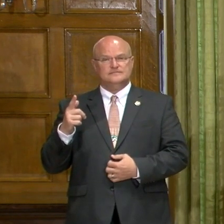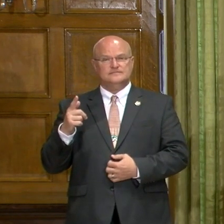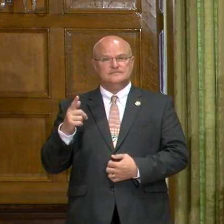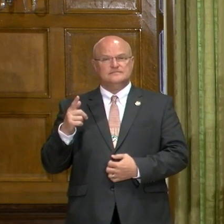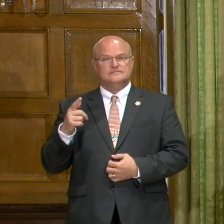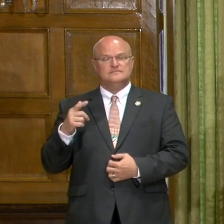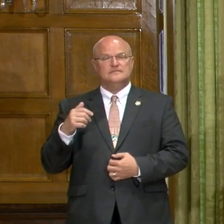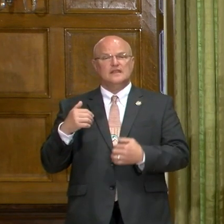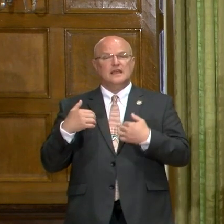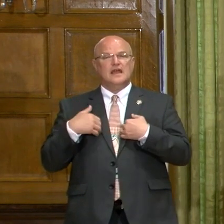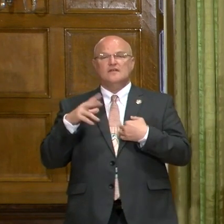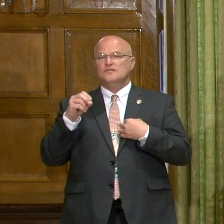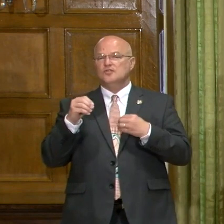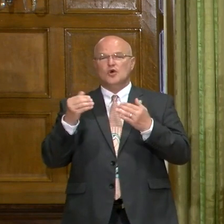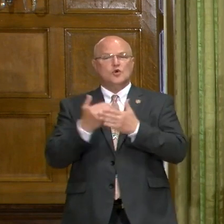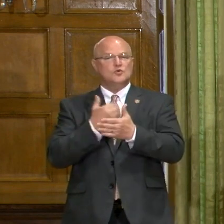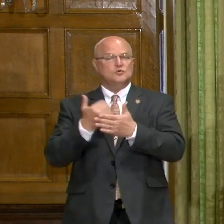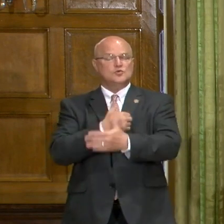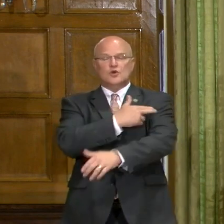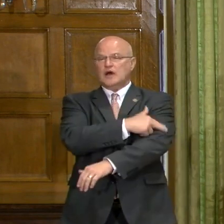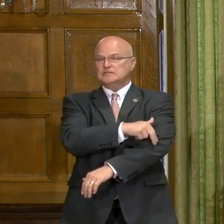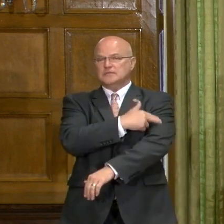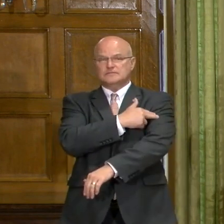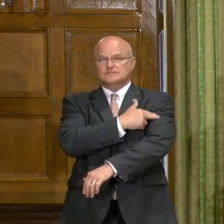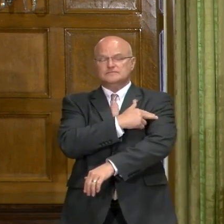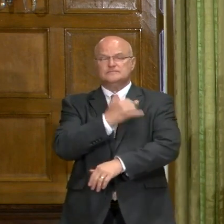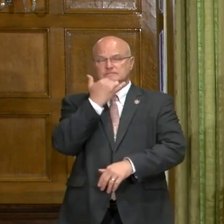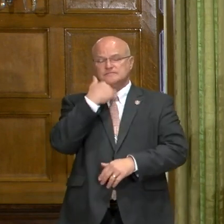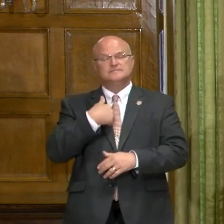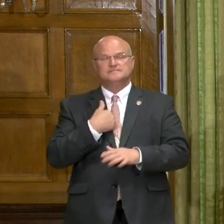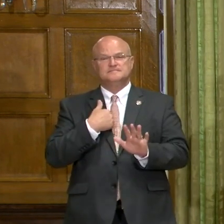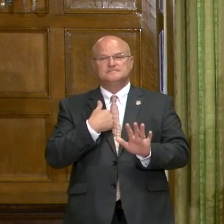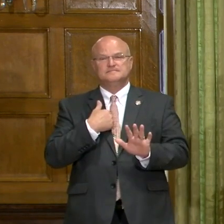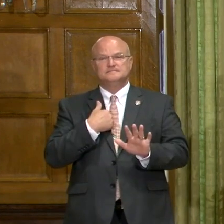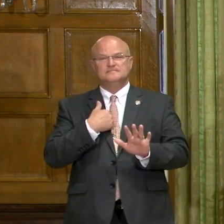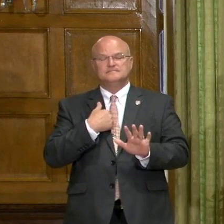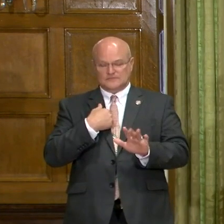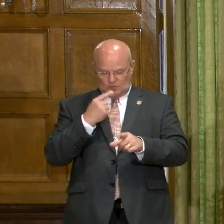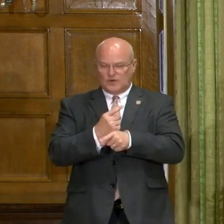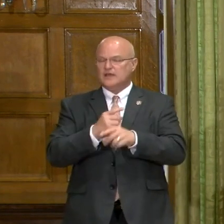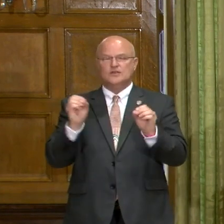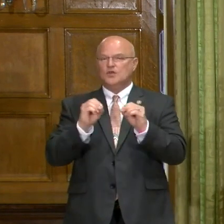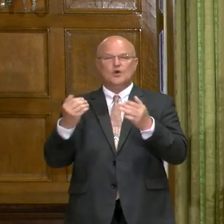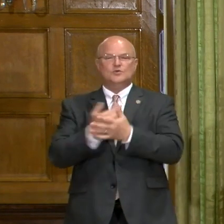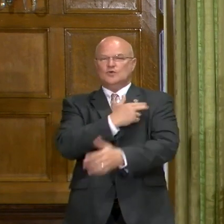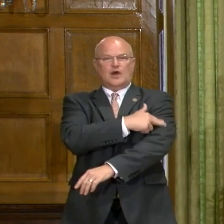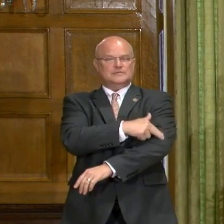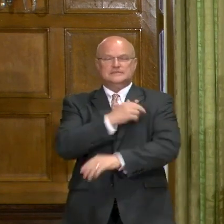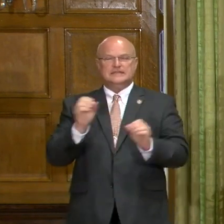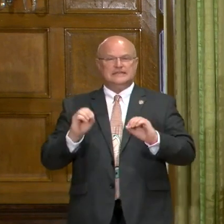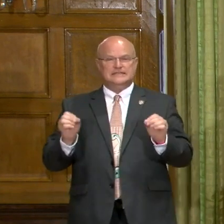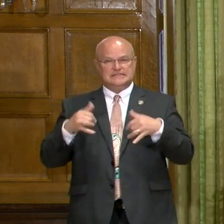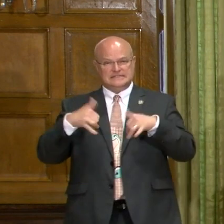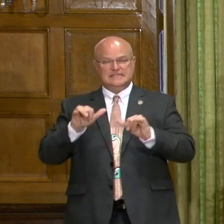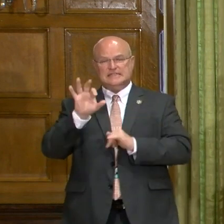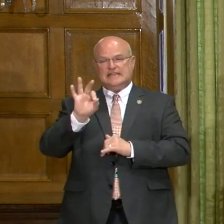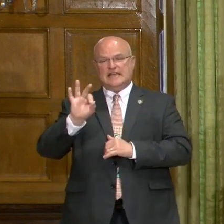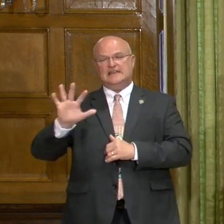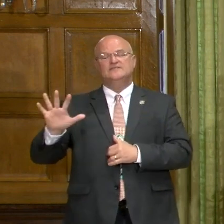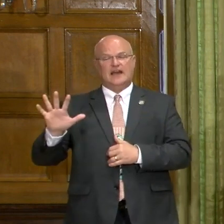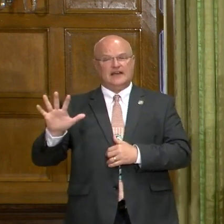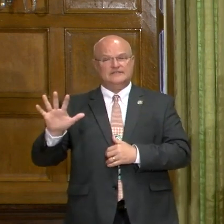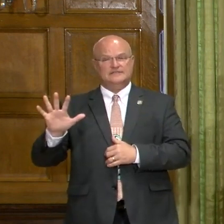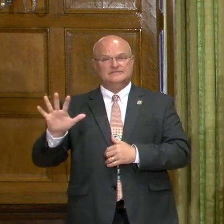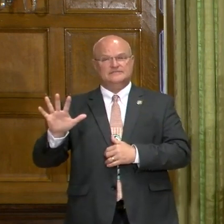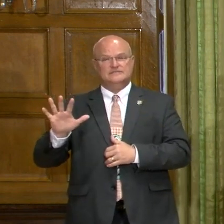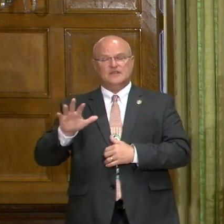There has been no new hospitalizations. Excuse me. Yes, that's right. There's no new hospitalizations. We're still at 95.